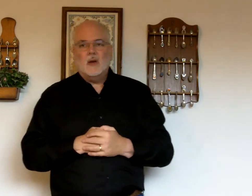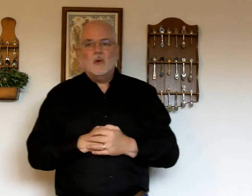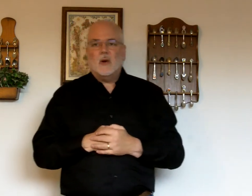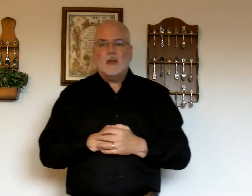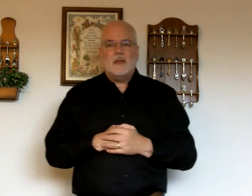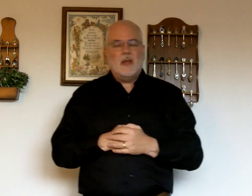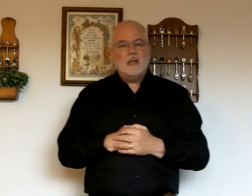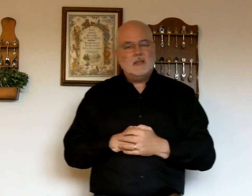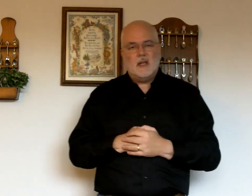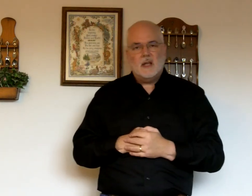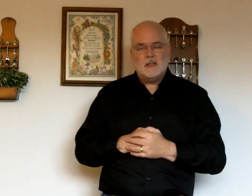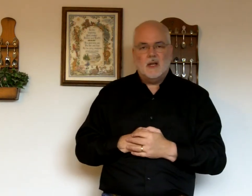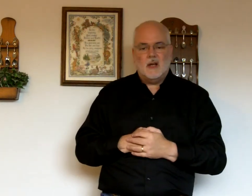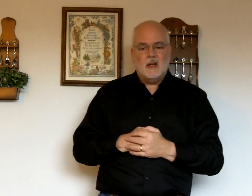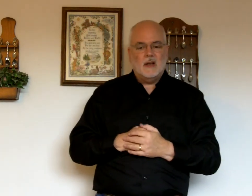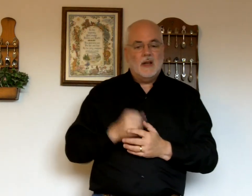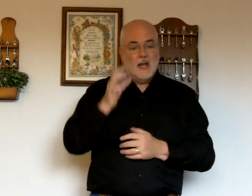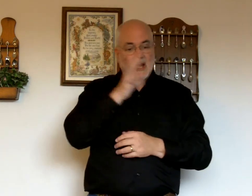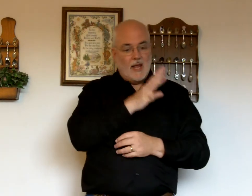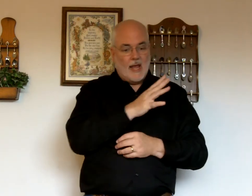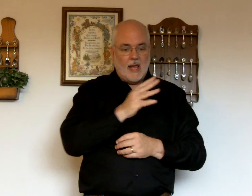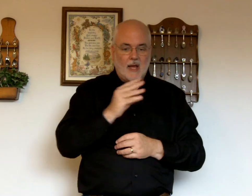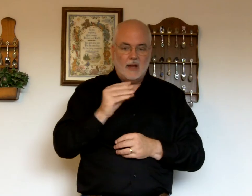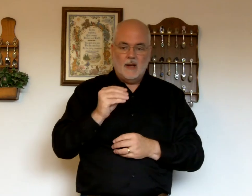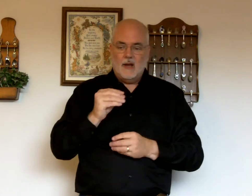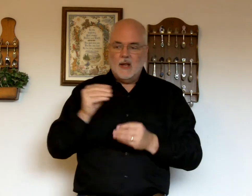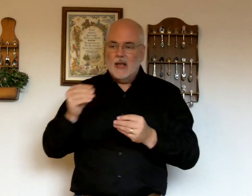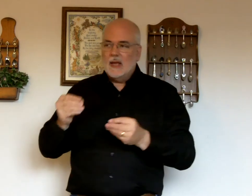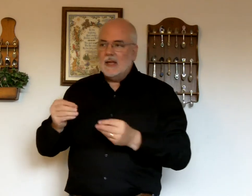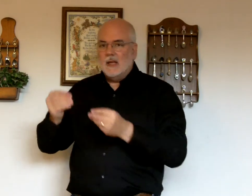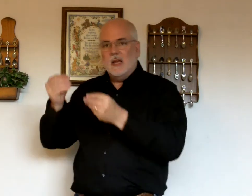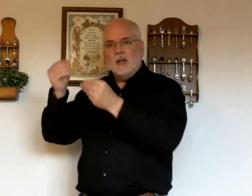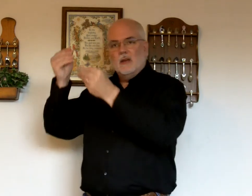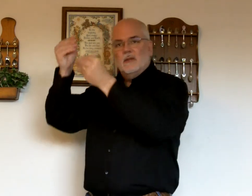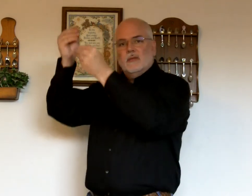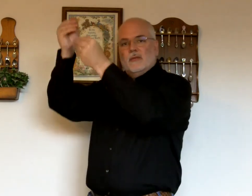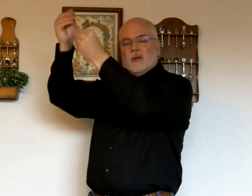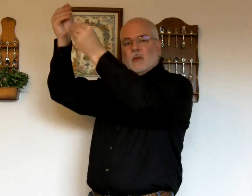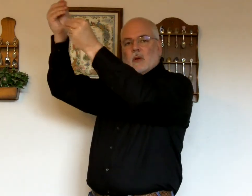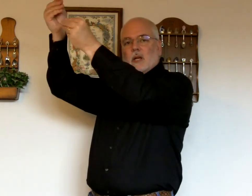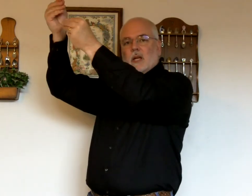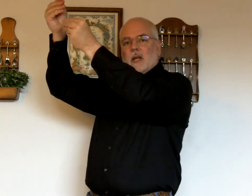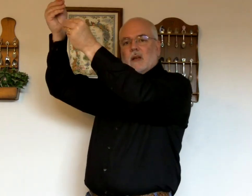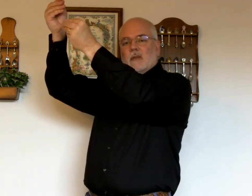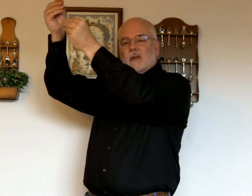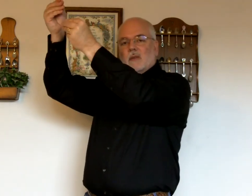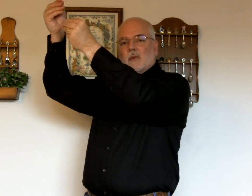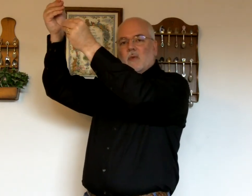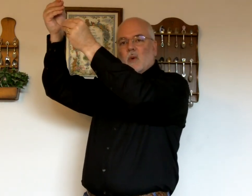Great things he has done. And give. He did give. Before.